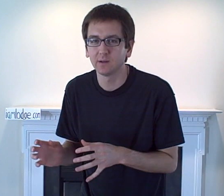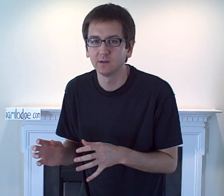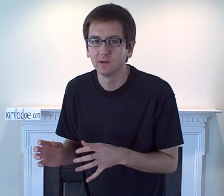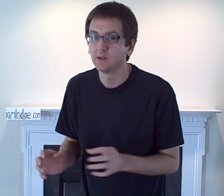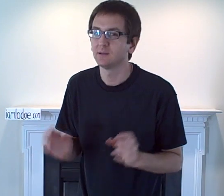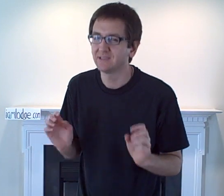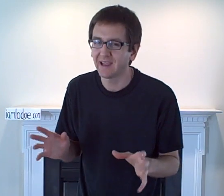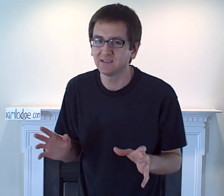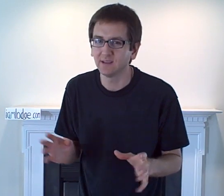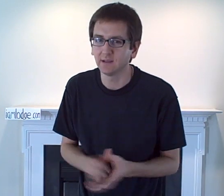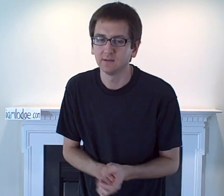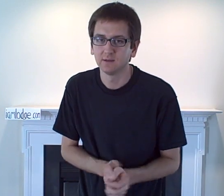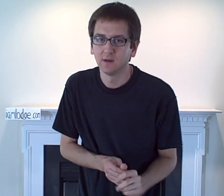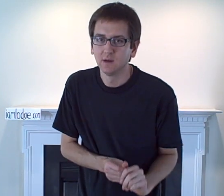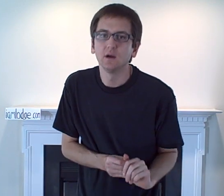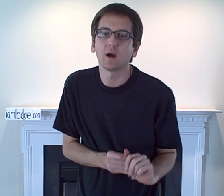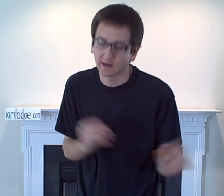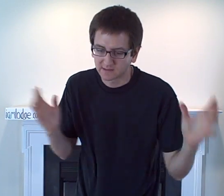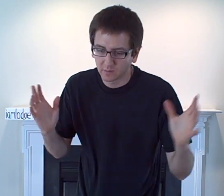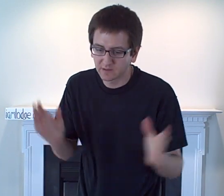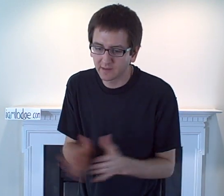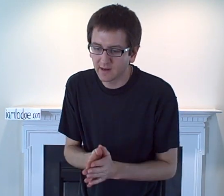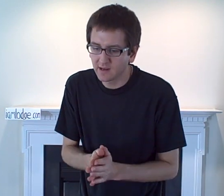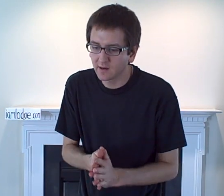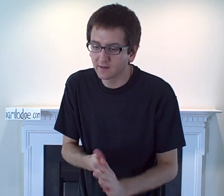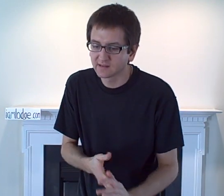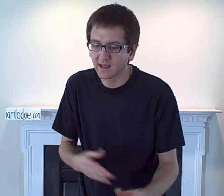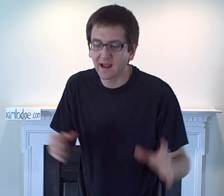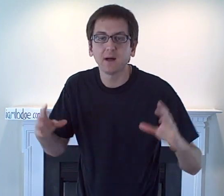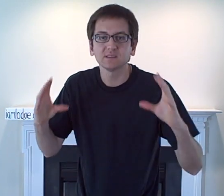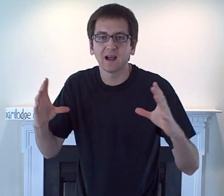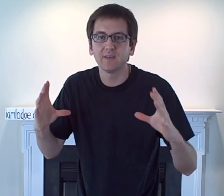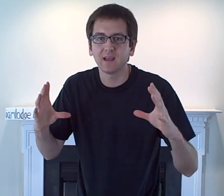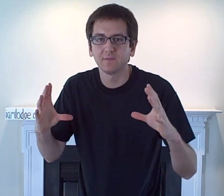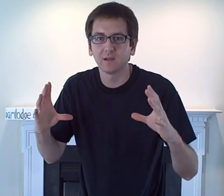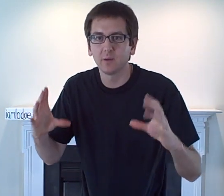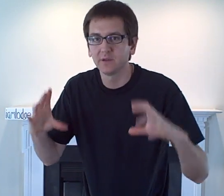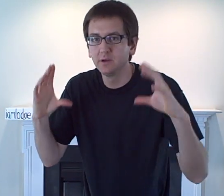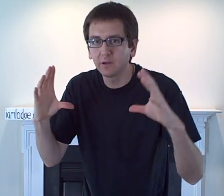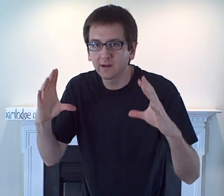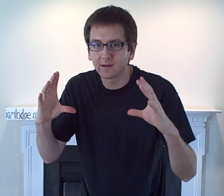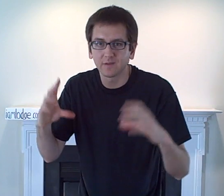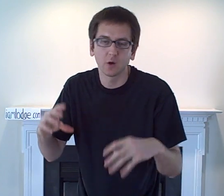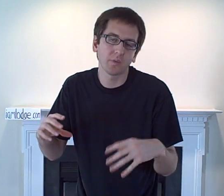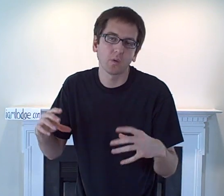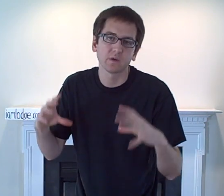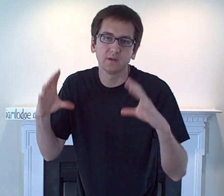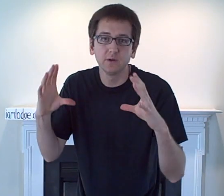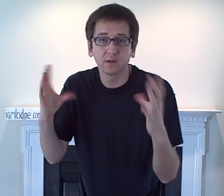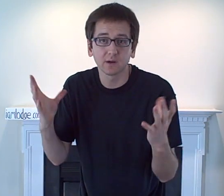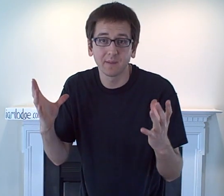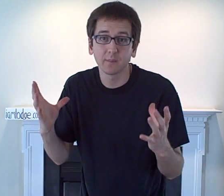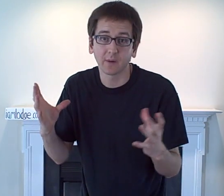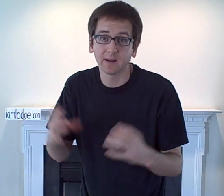tasty. Alright, so what's going on here is that outside the envelope, the nuclear envelope or the nuclear membrane,